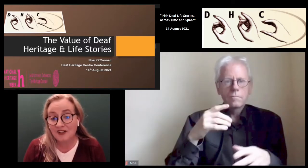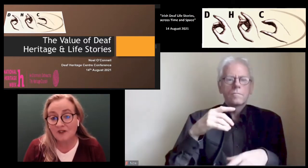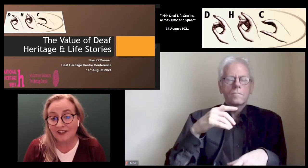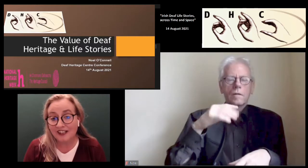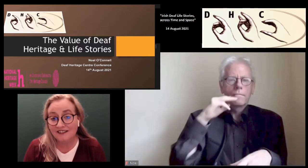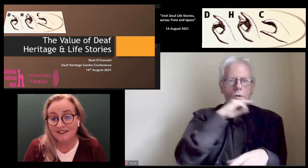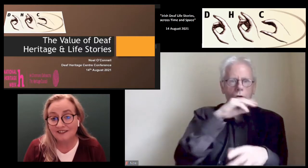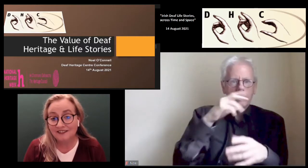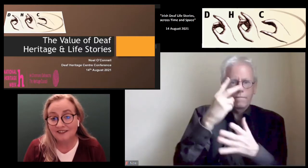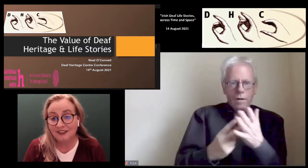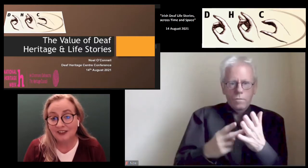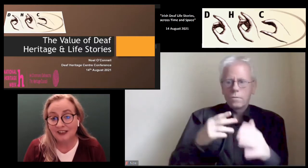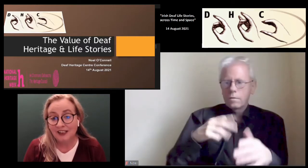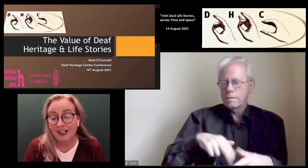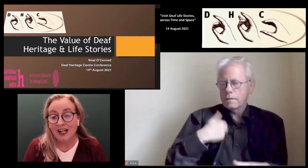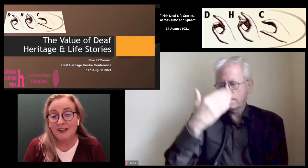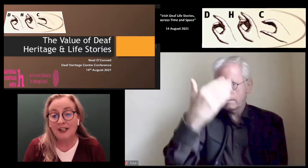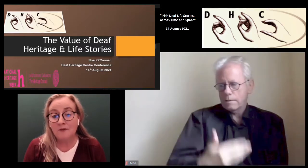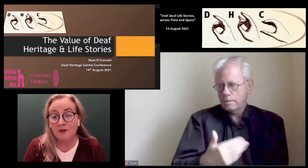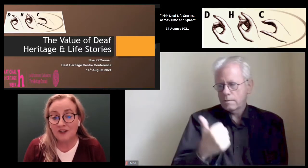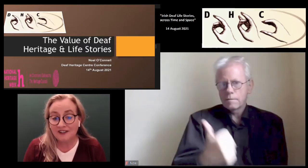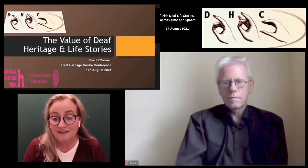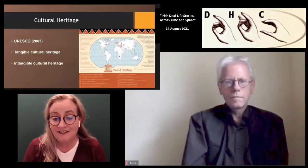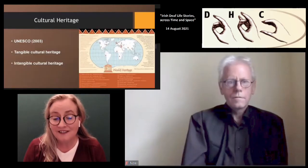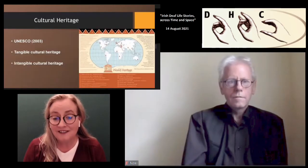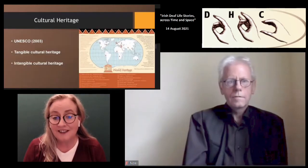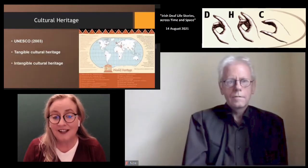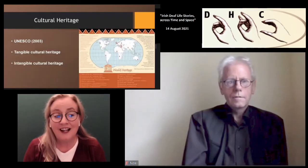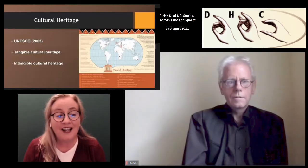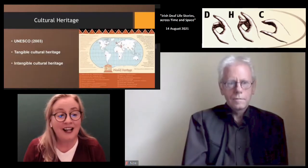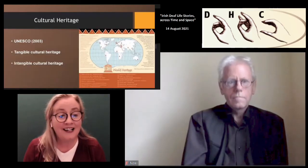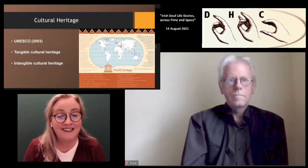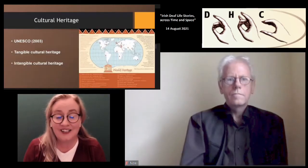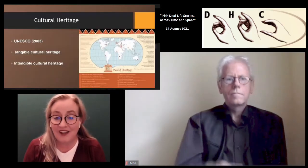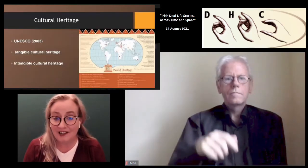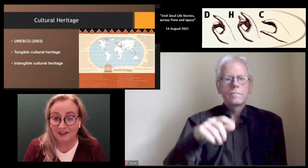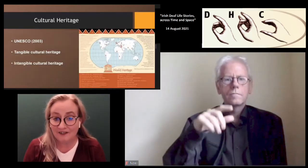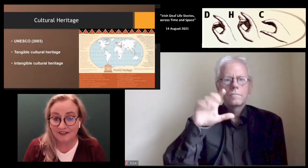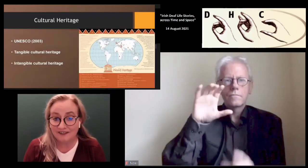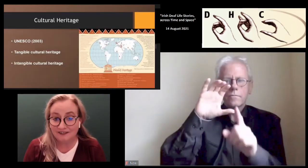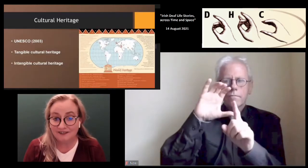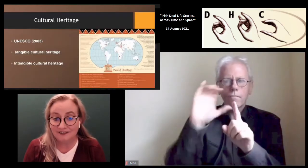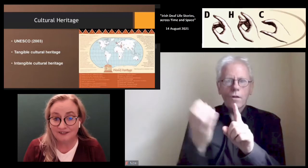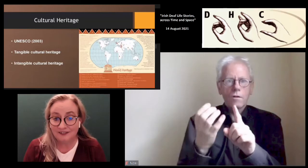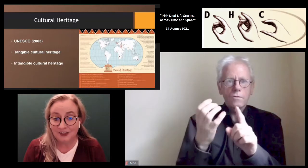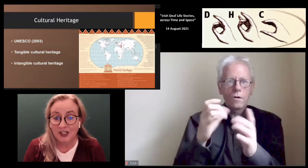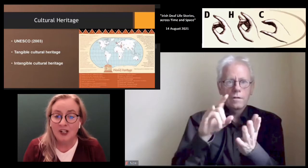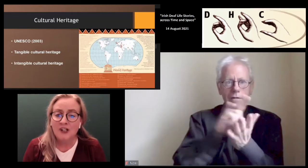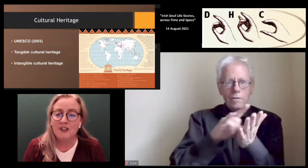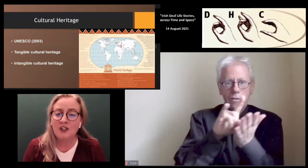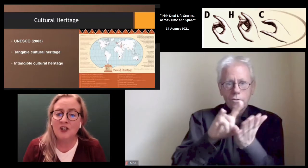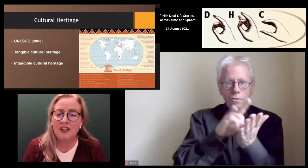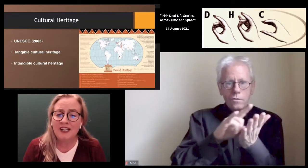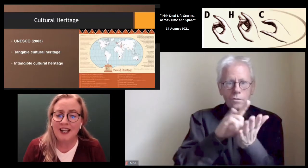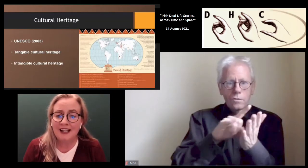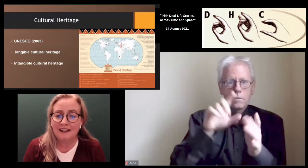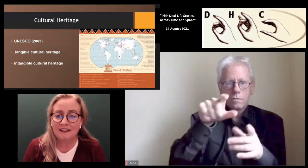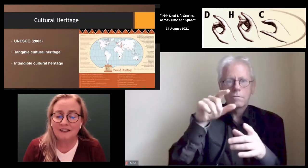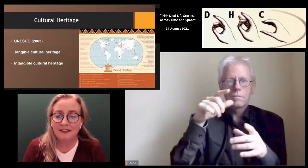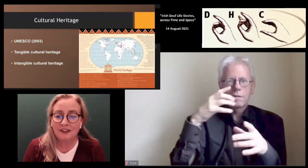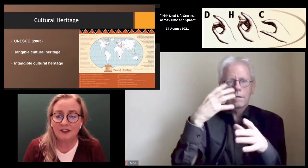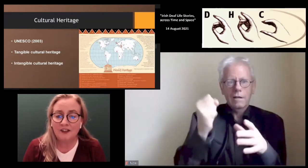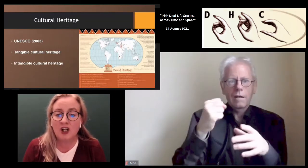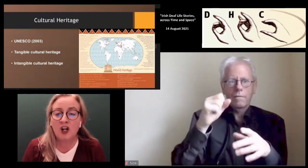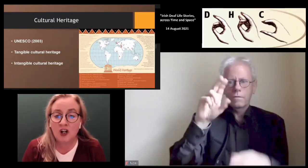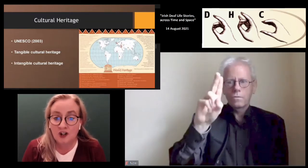life stories. The importance and its values. So, looking